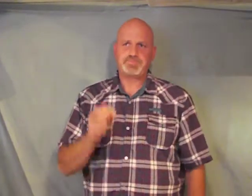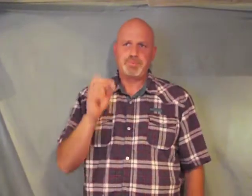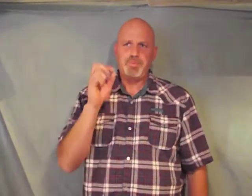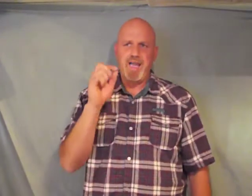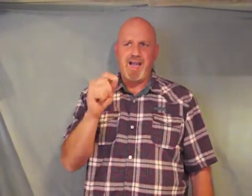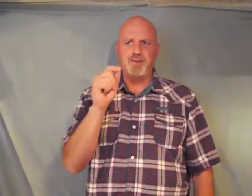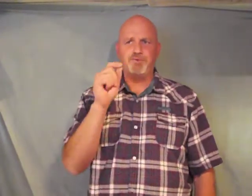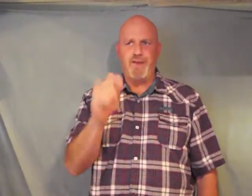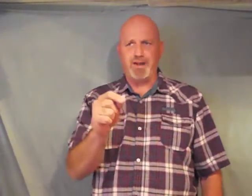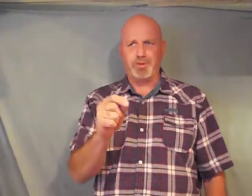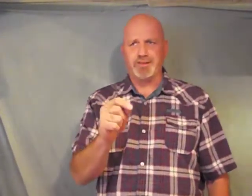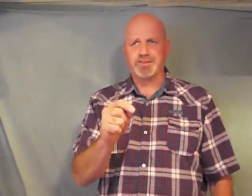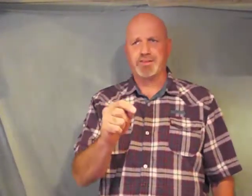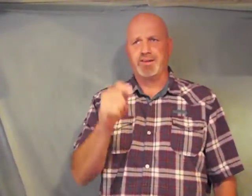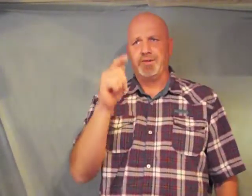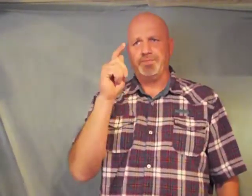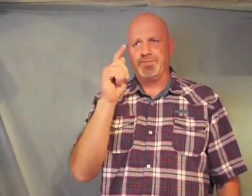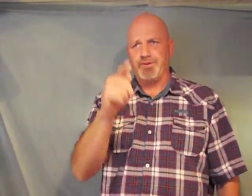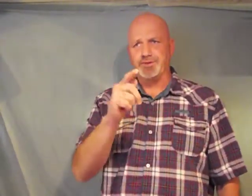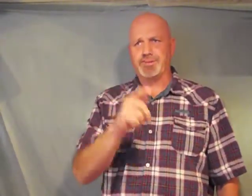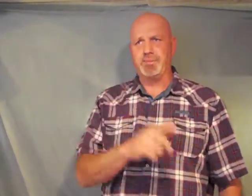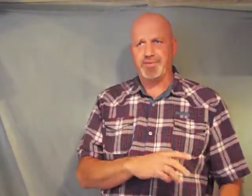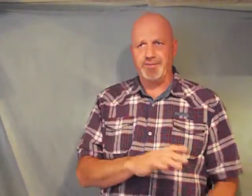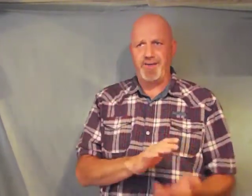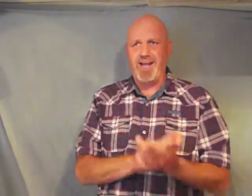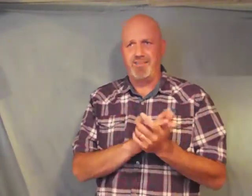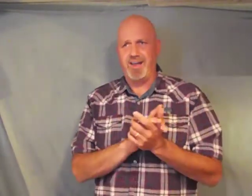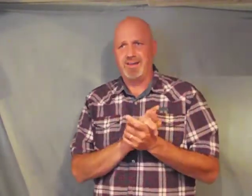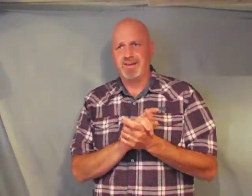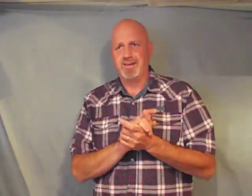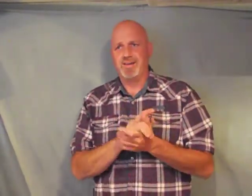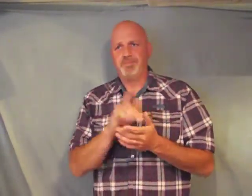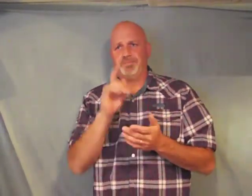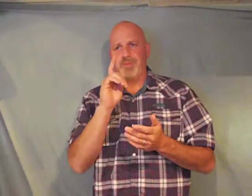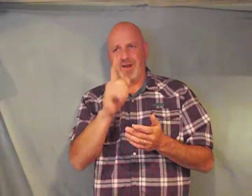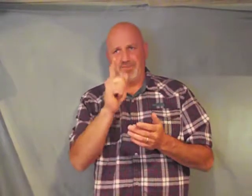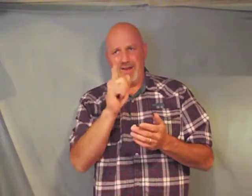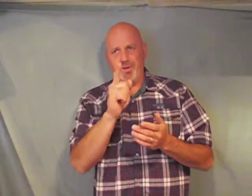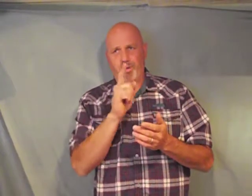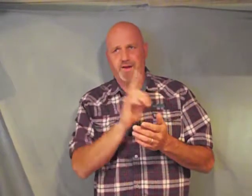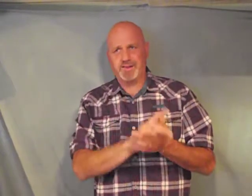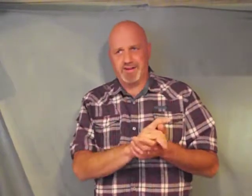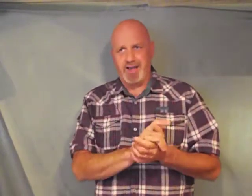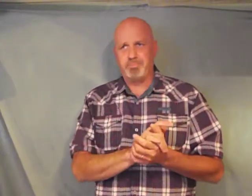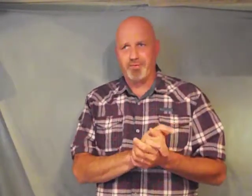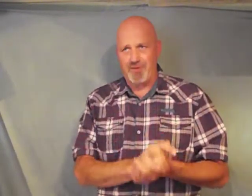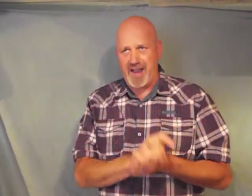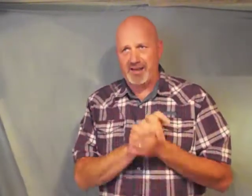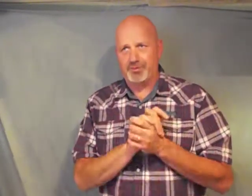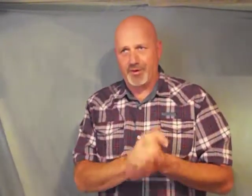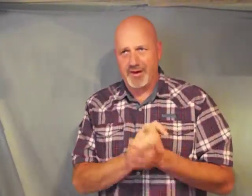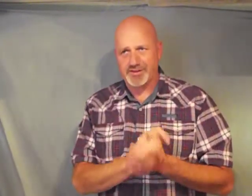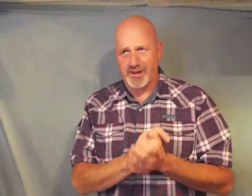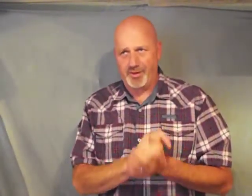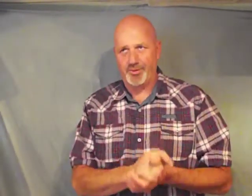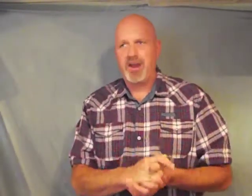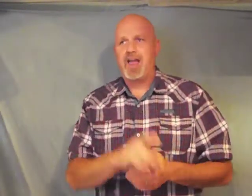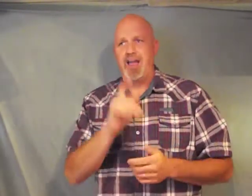our families 1st Timothy 5 8 but if anyone does not provide for his own and